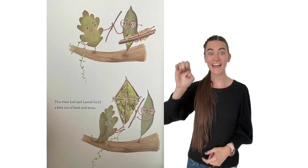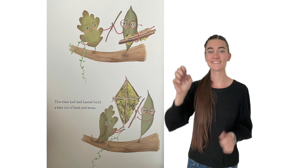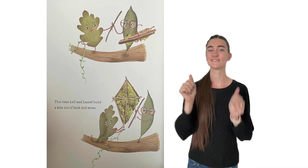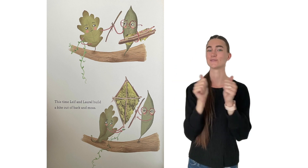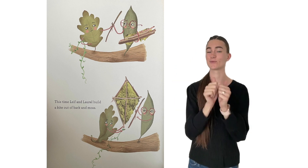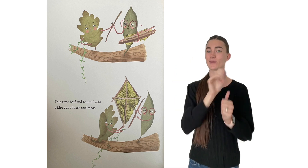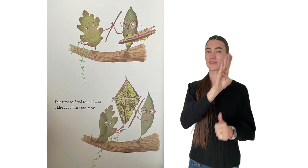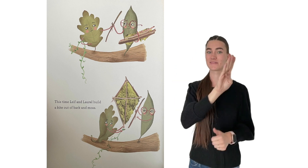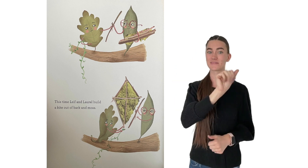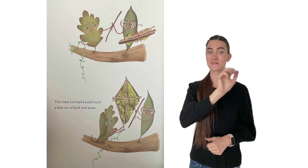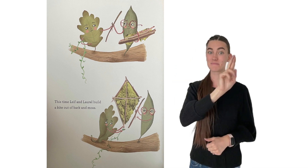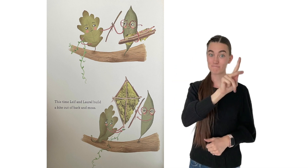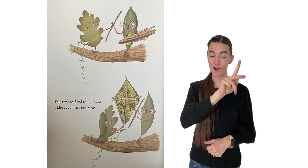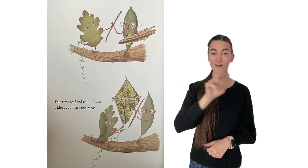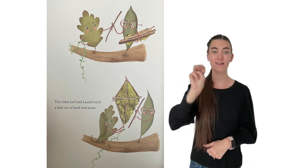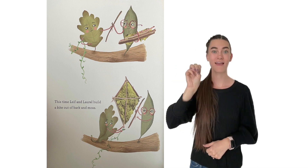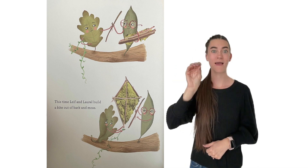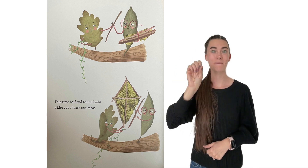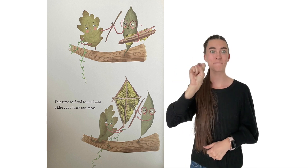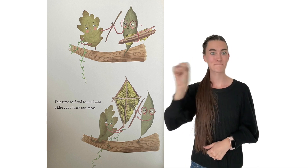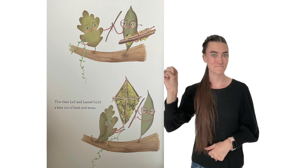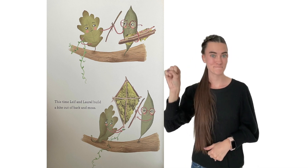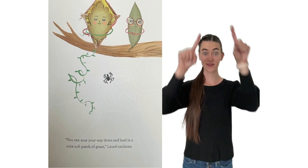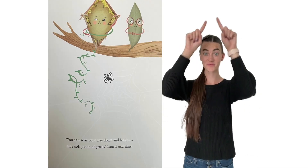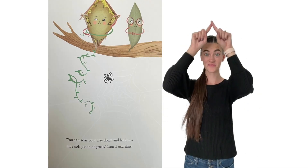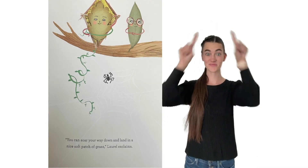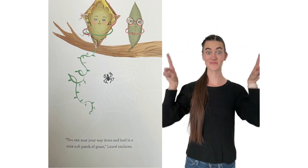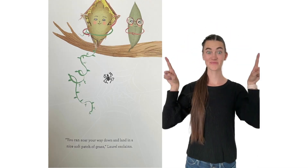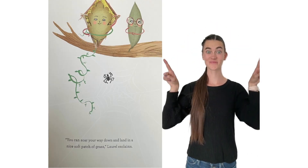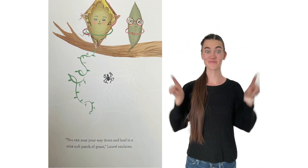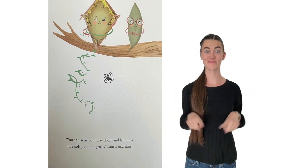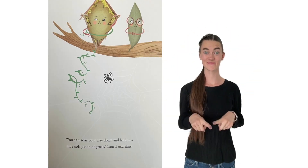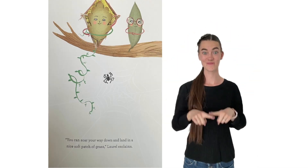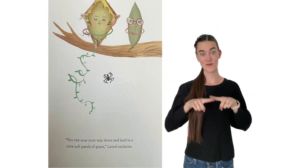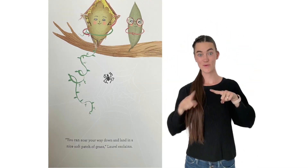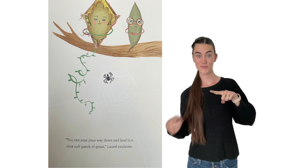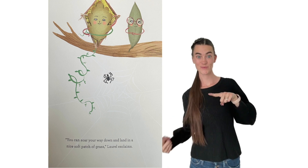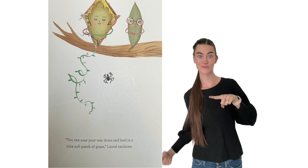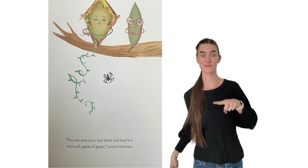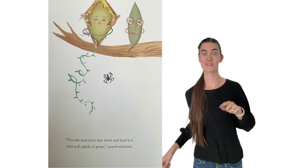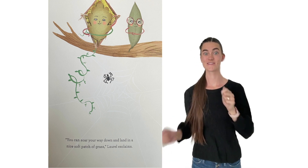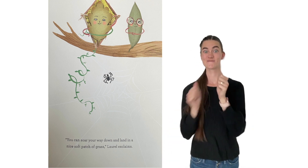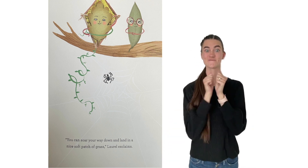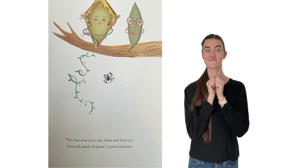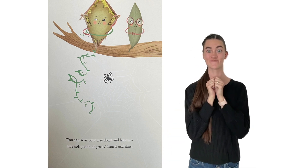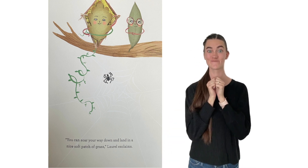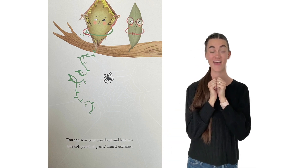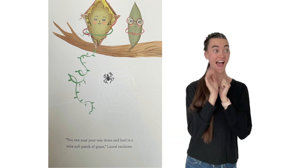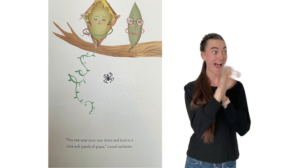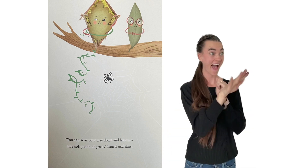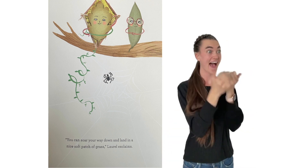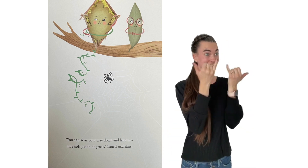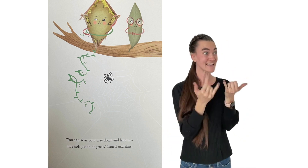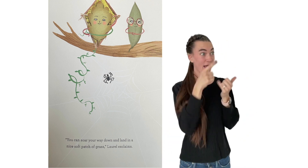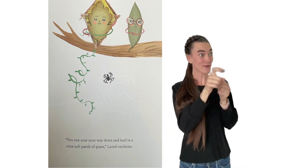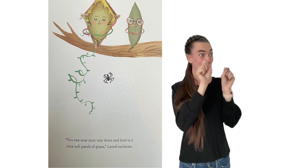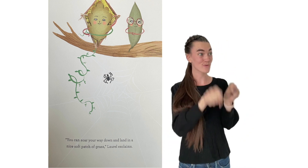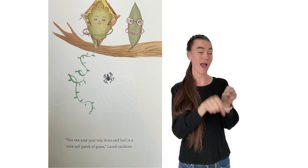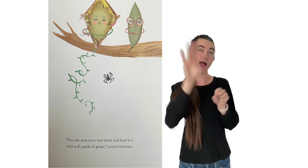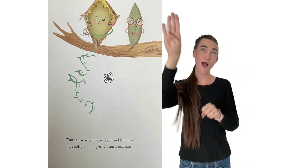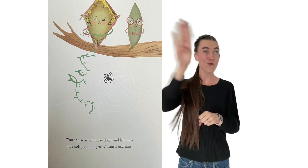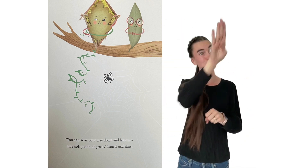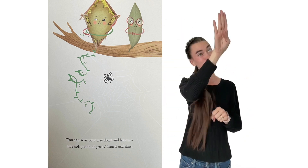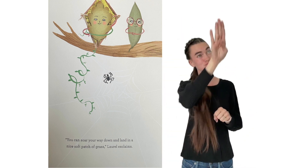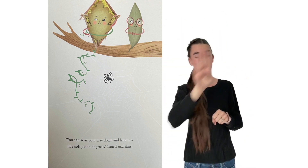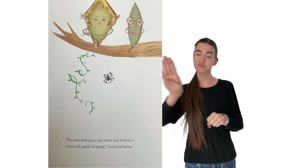out of bark and moss. You can soar your way down and land in a